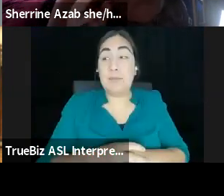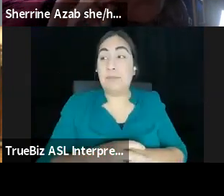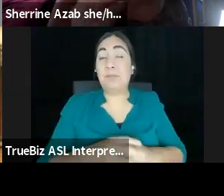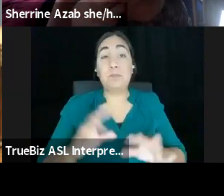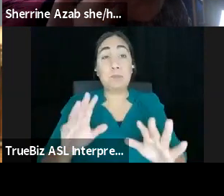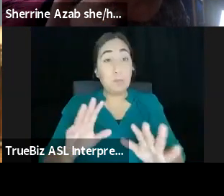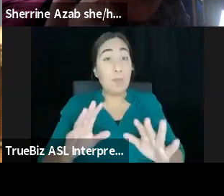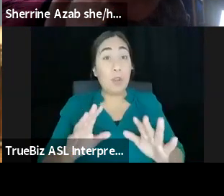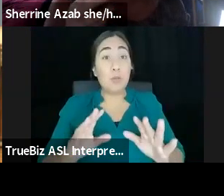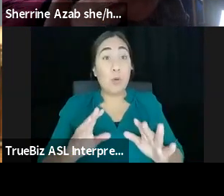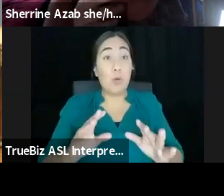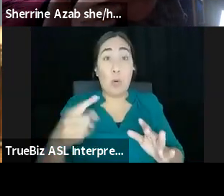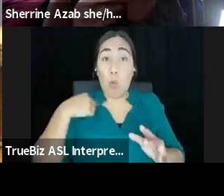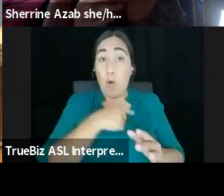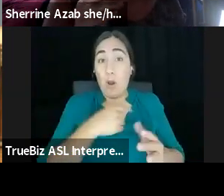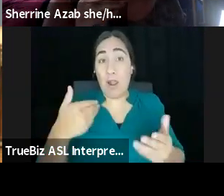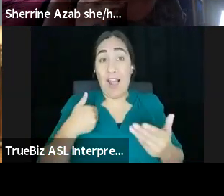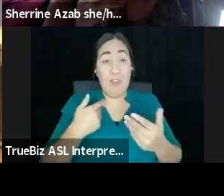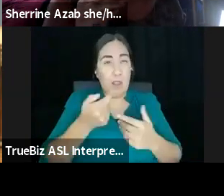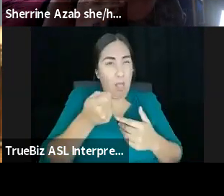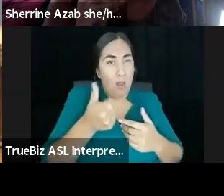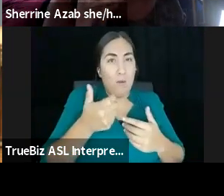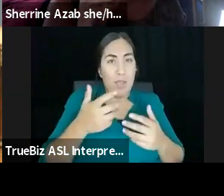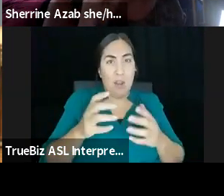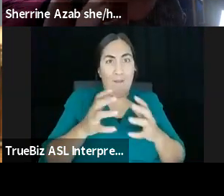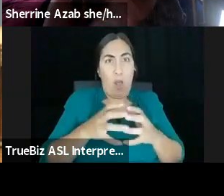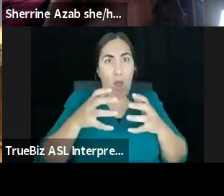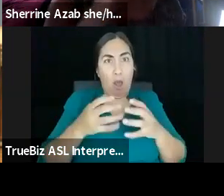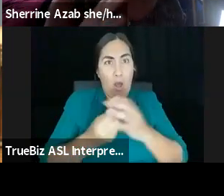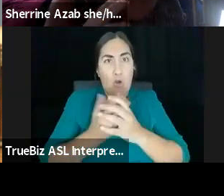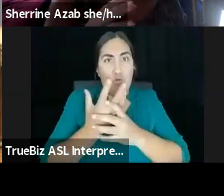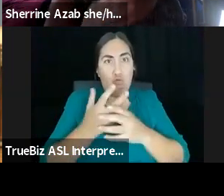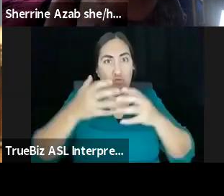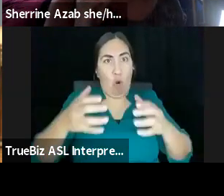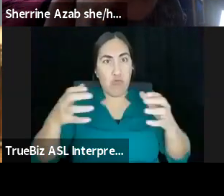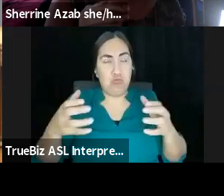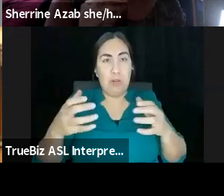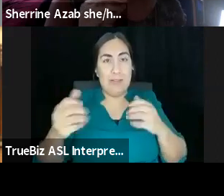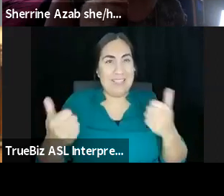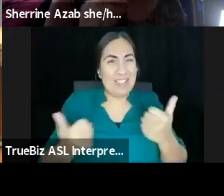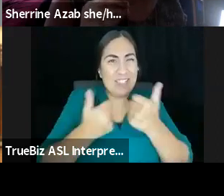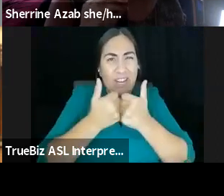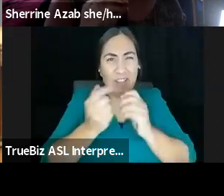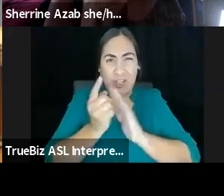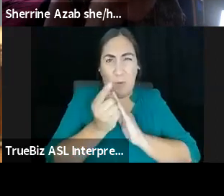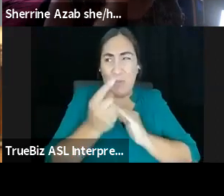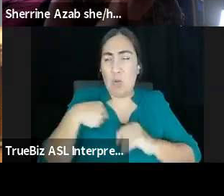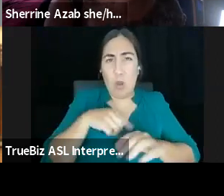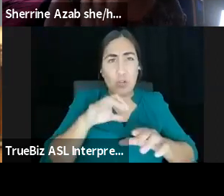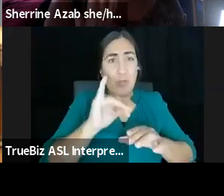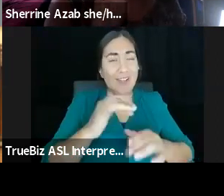growth challenging moment where we did that, everything feels great. And now everything is starting to, or some things, not everything